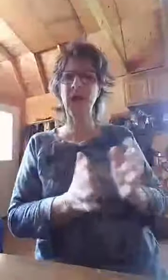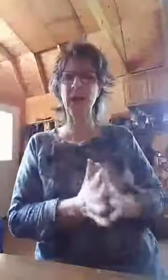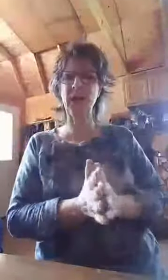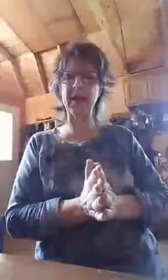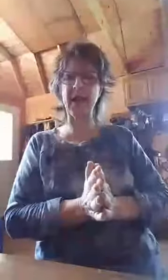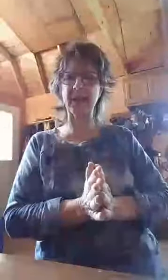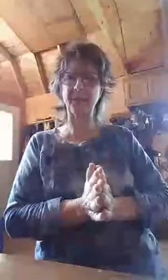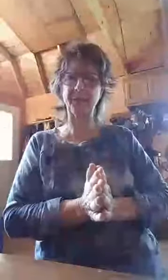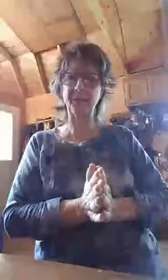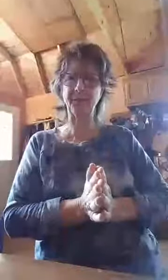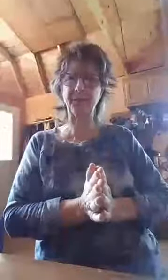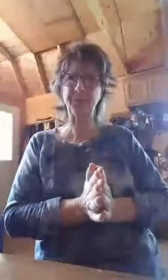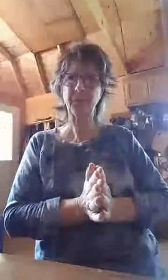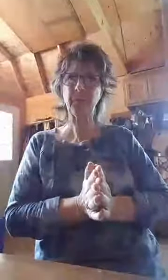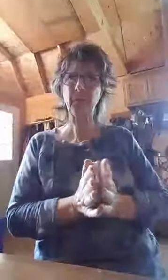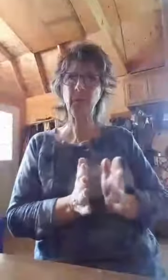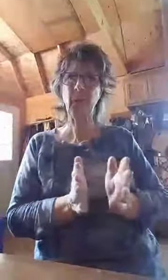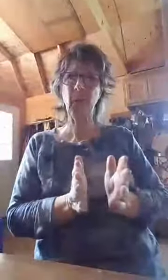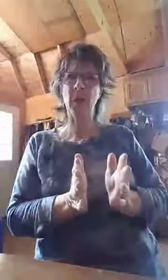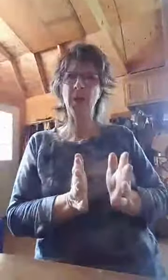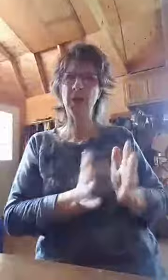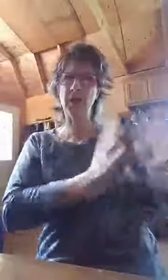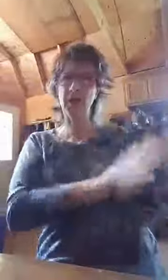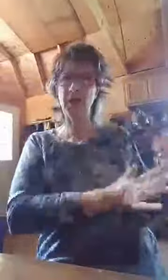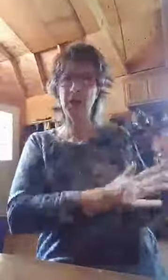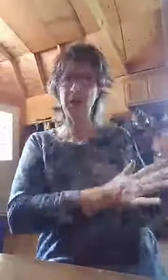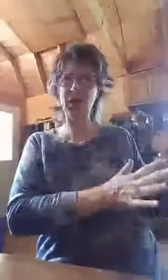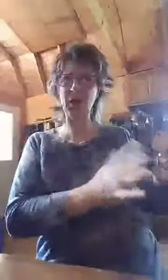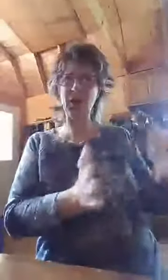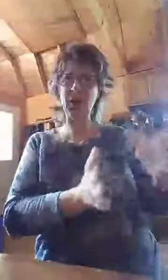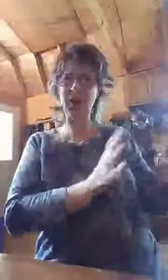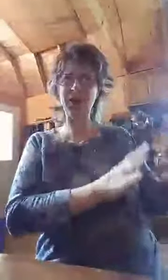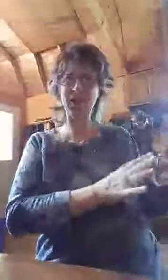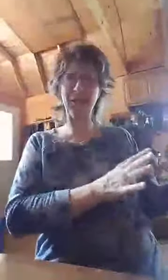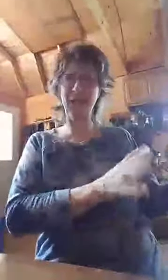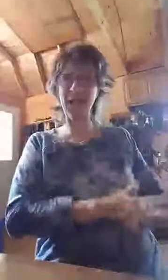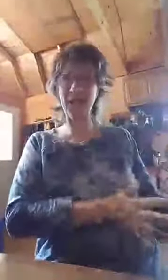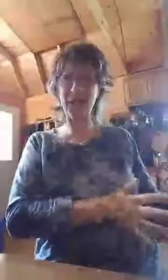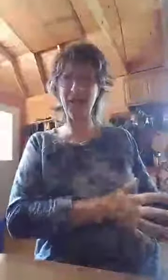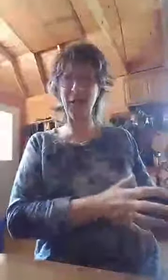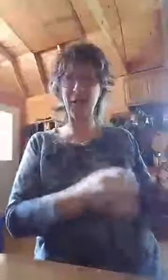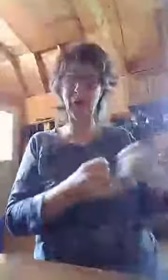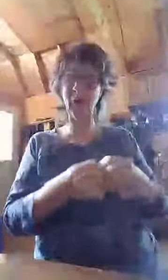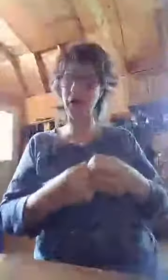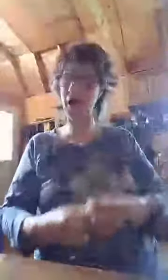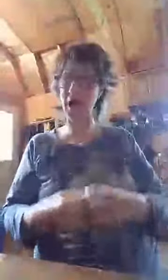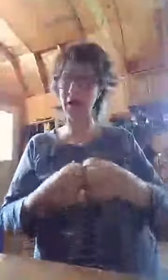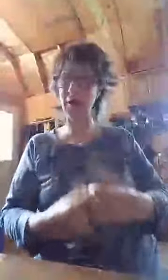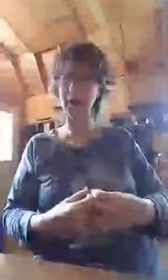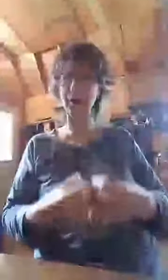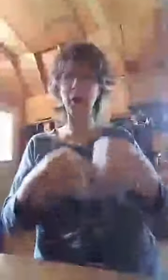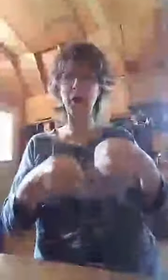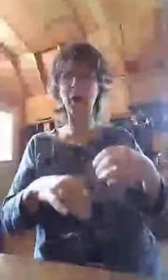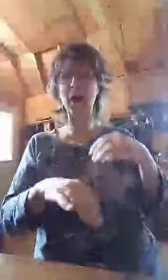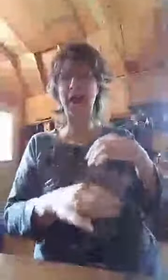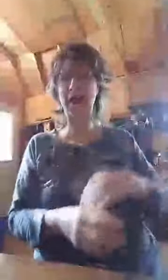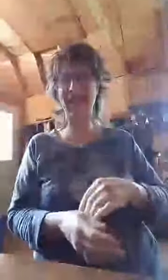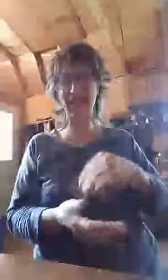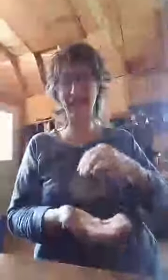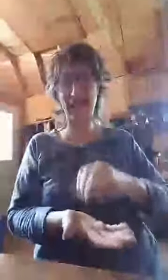that means that there's two thirds or 90, 90% of our brain we're not using, but we are kids of the